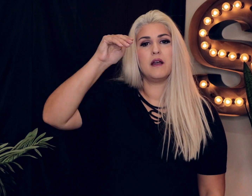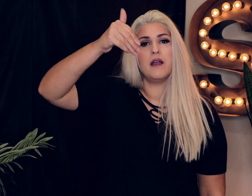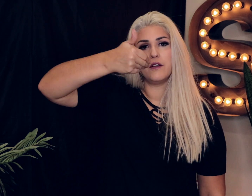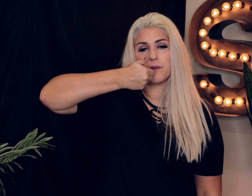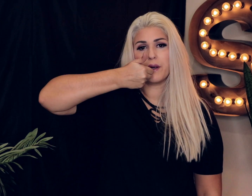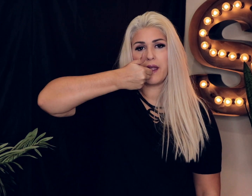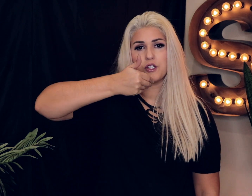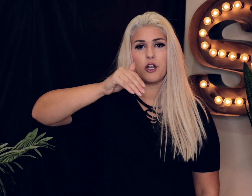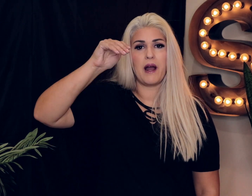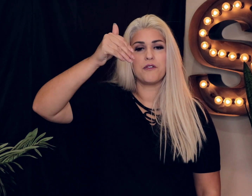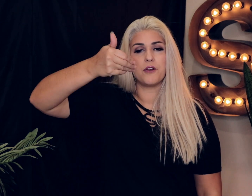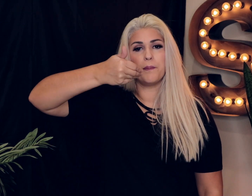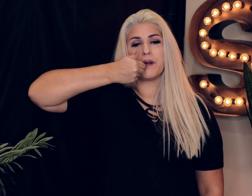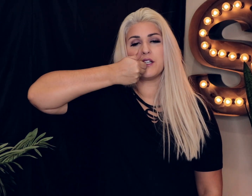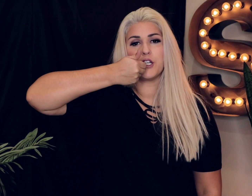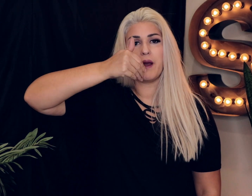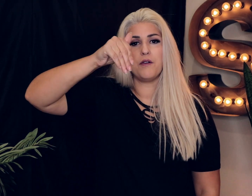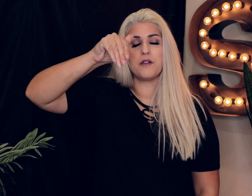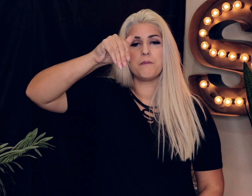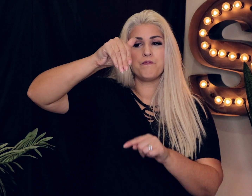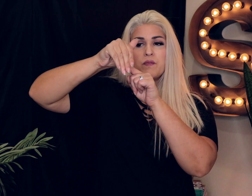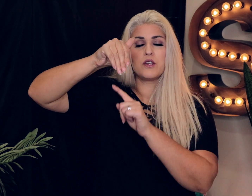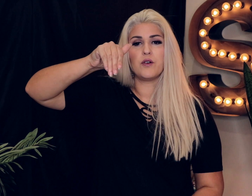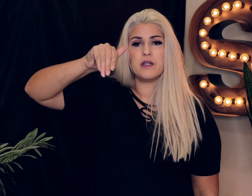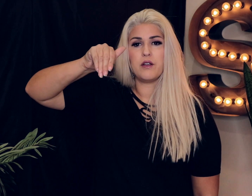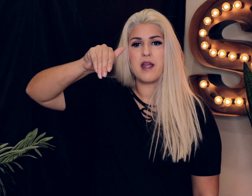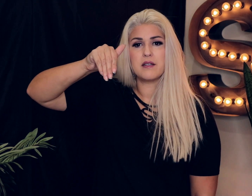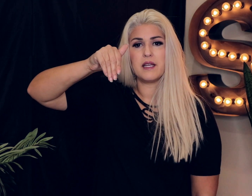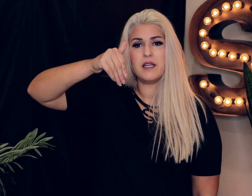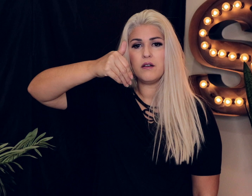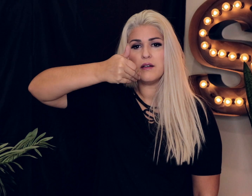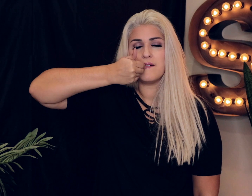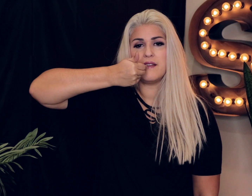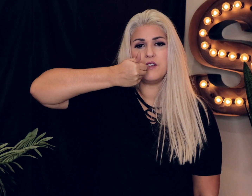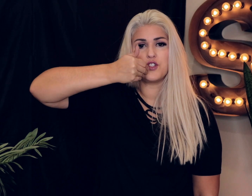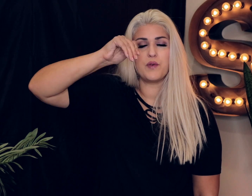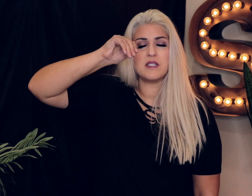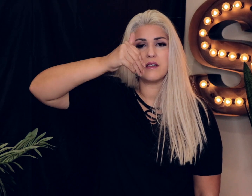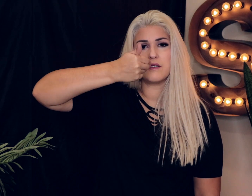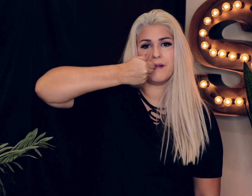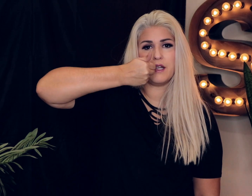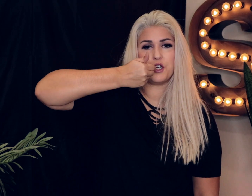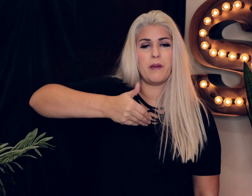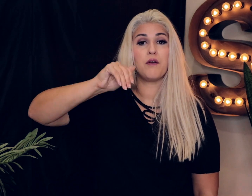and you're bringing it to your mouth so bring it to your mouth so your hand is like here and then you twist it to bring it to your mouth